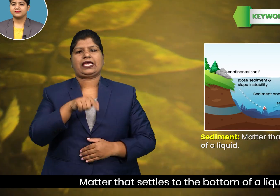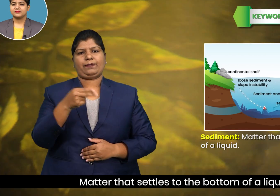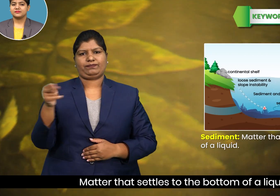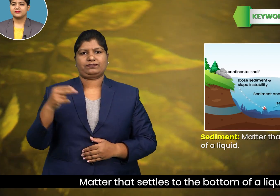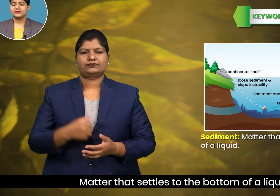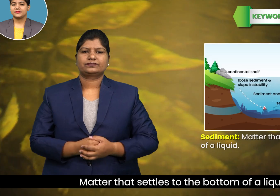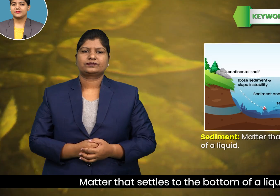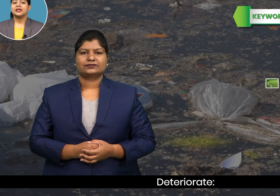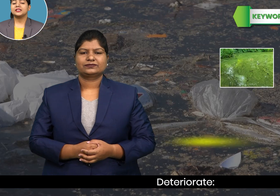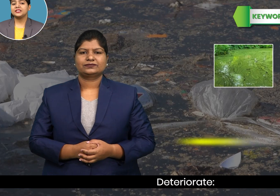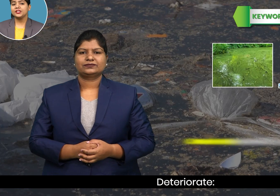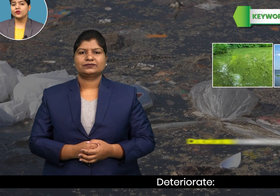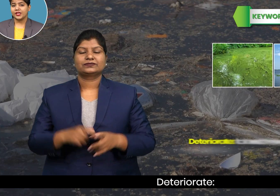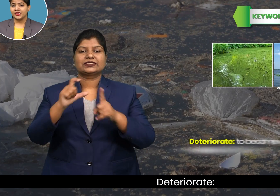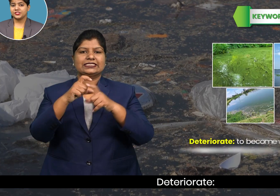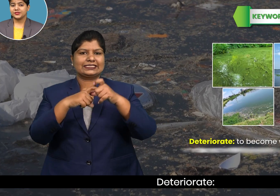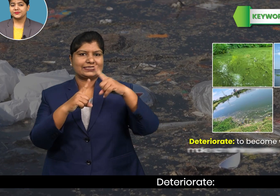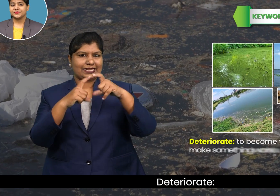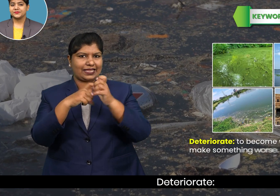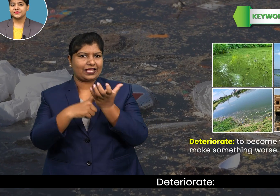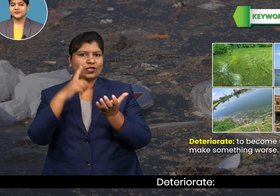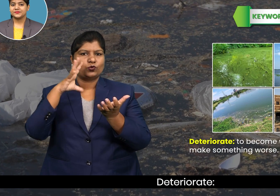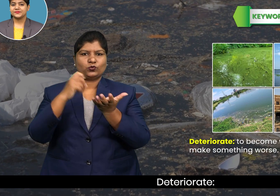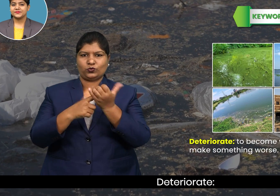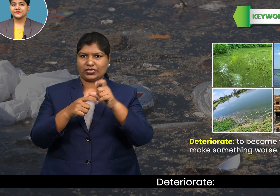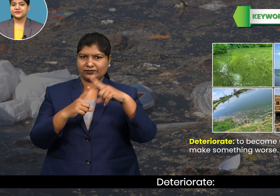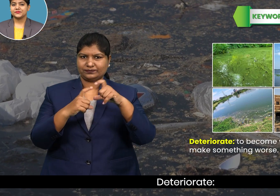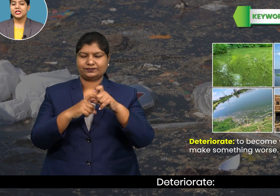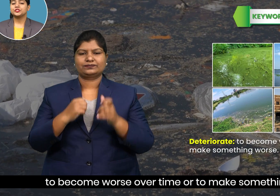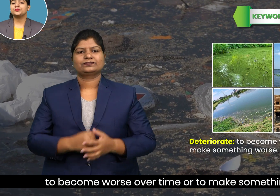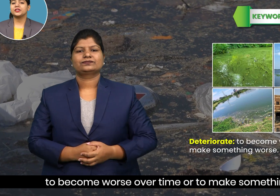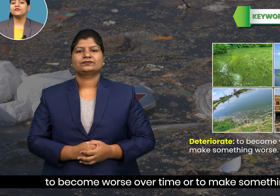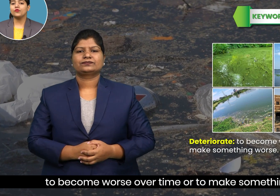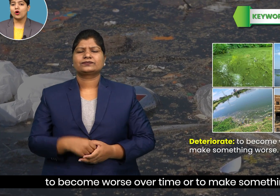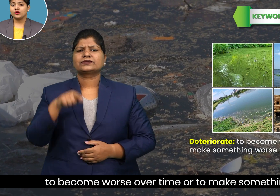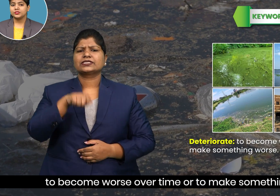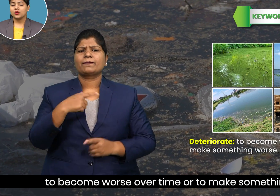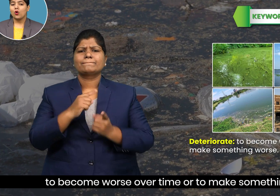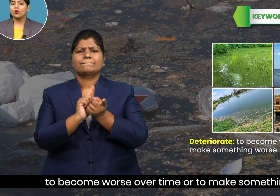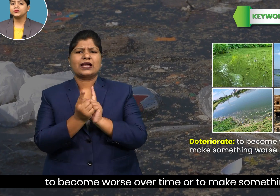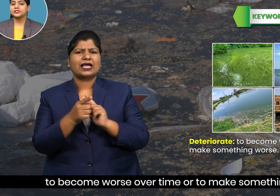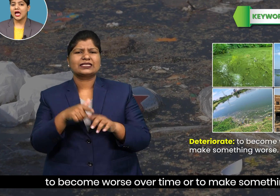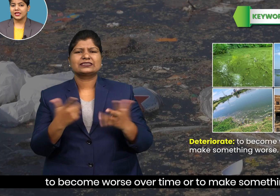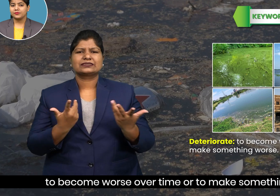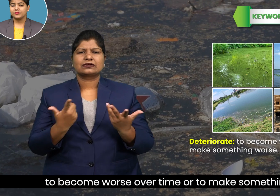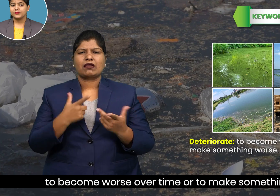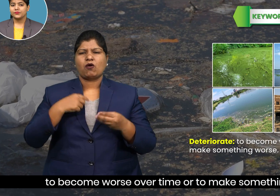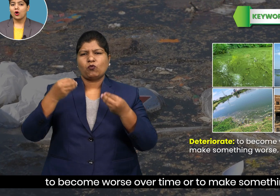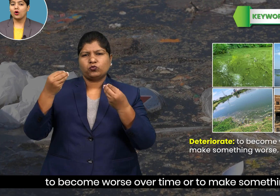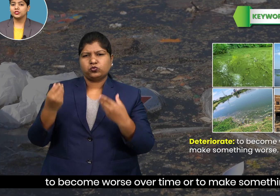liquid deteriorate to become worse over time or